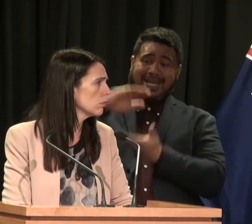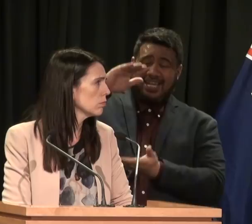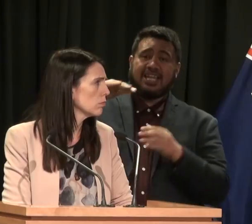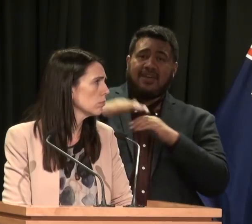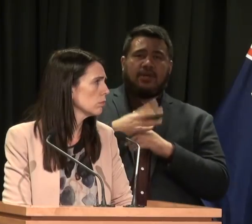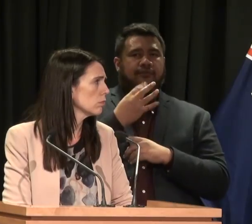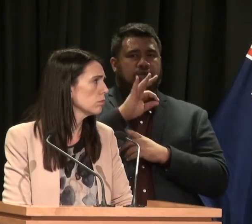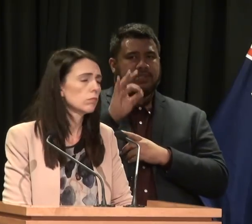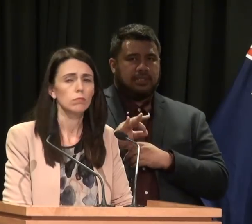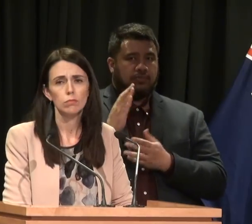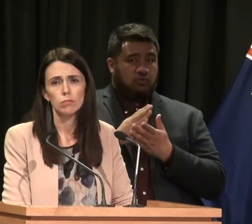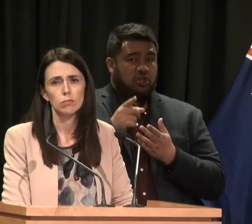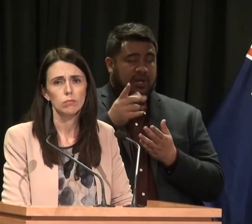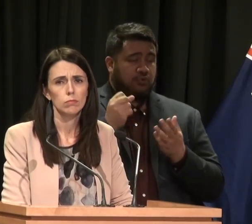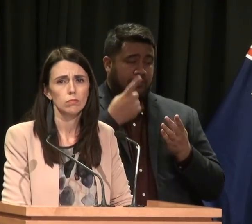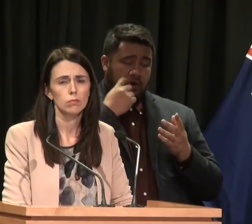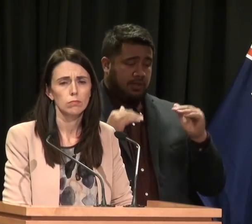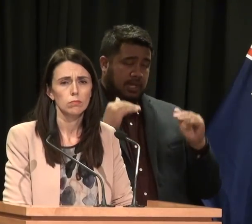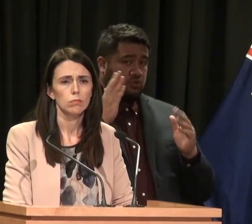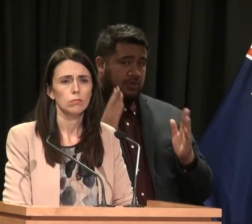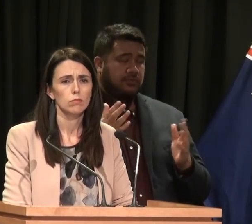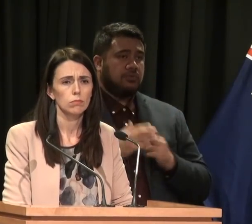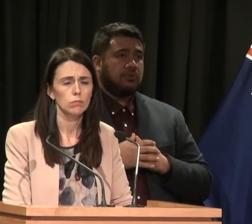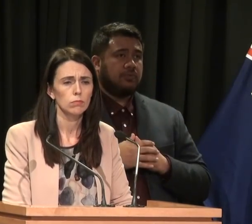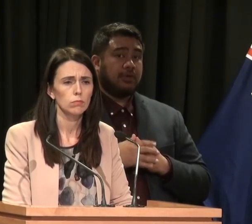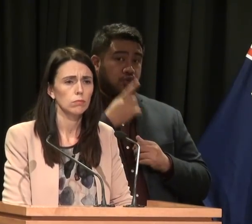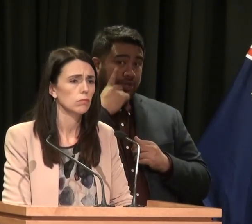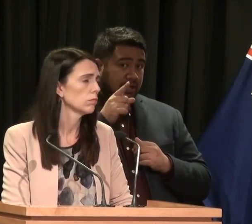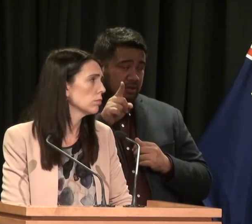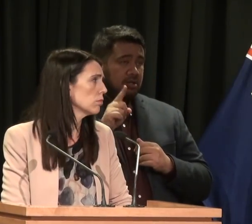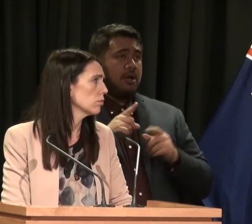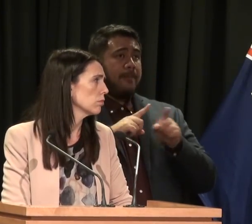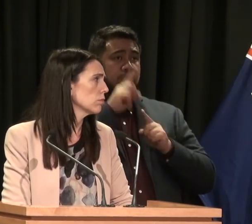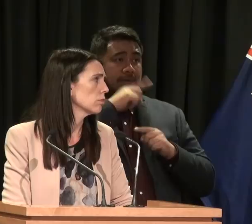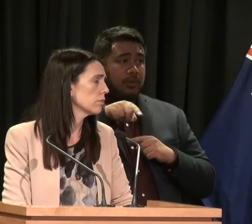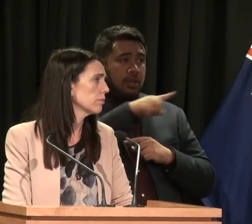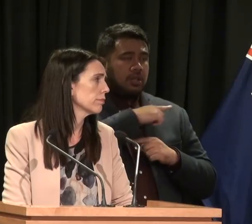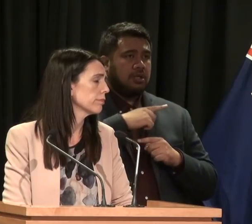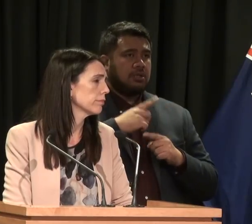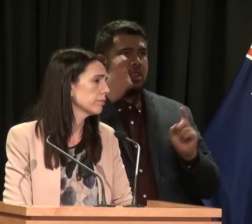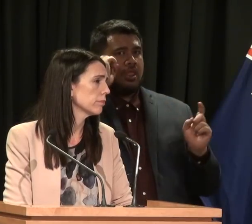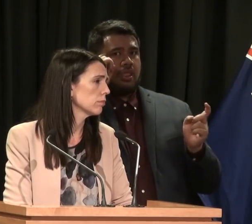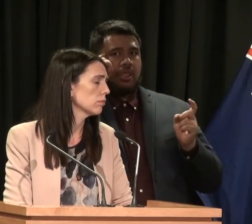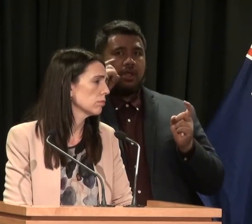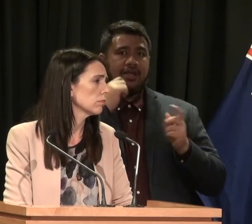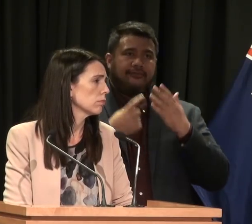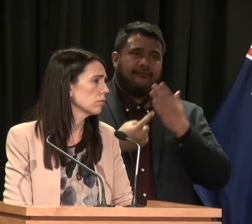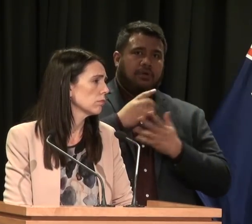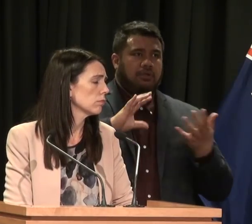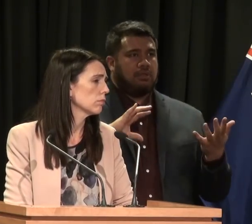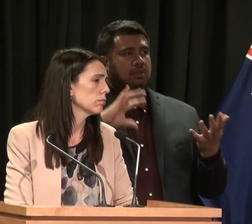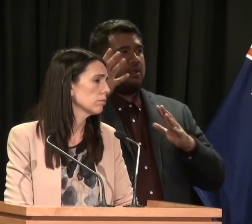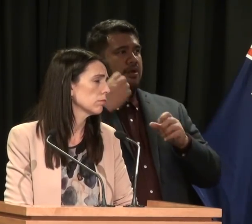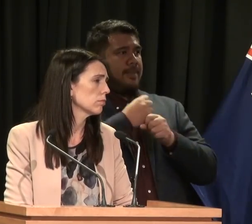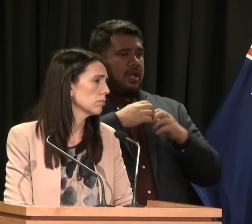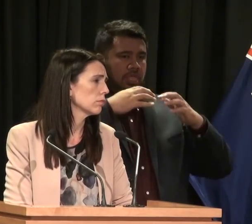is the one that you need to strike. But if you think about it, for most people, what they're worried about in the unlikely event of